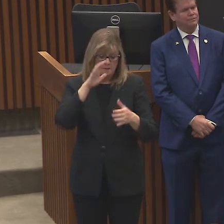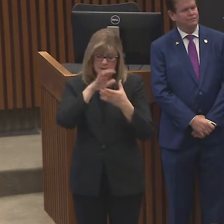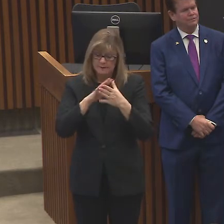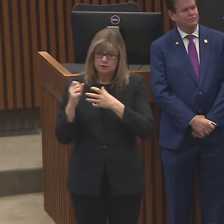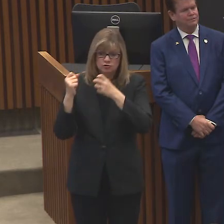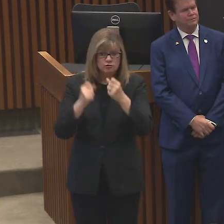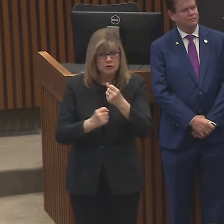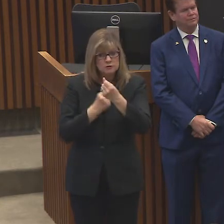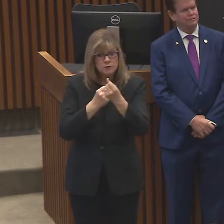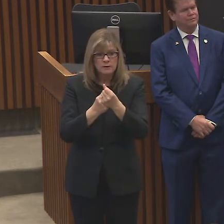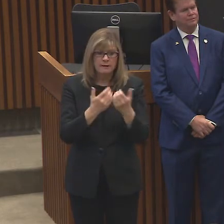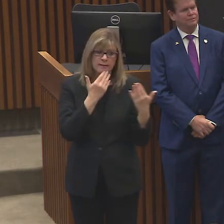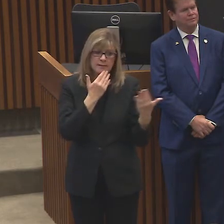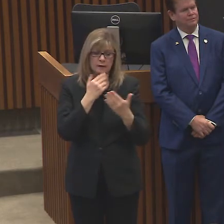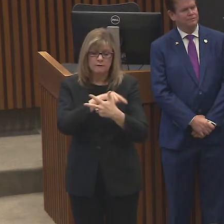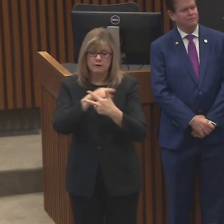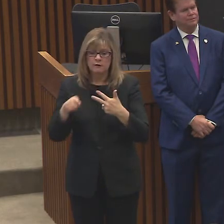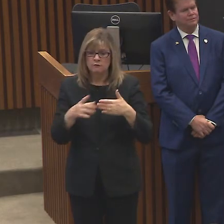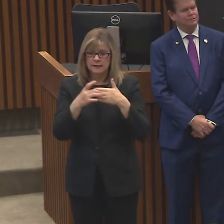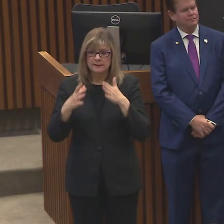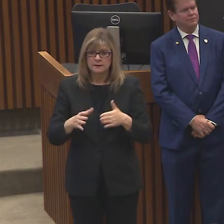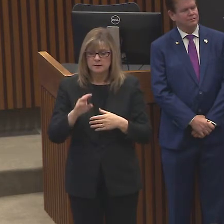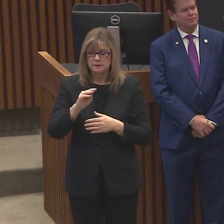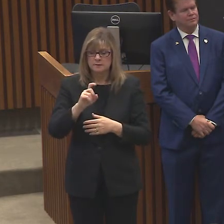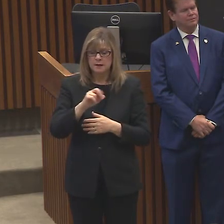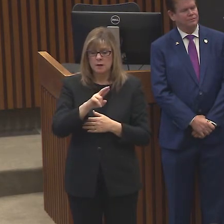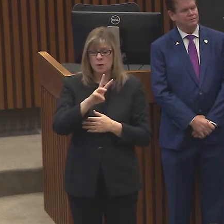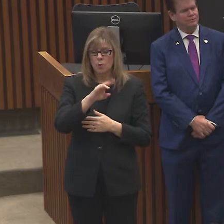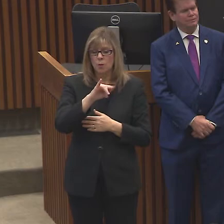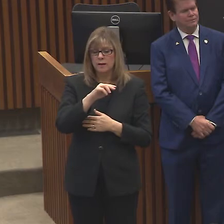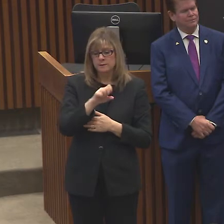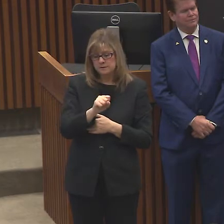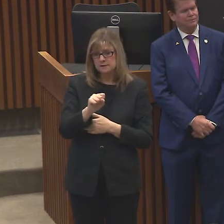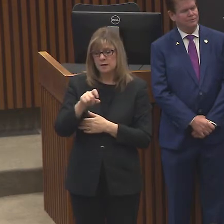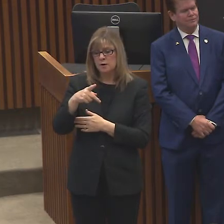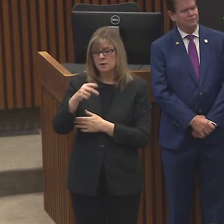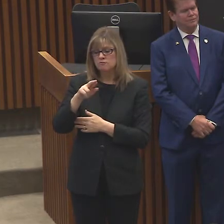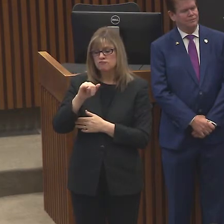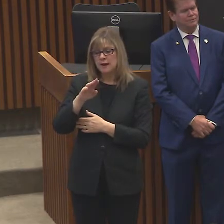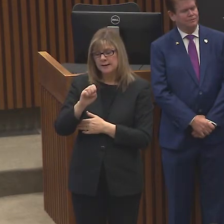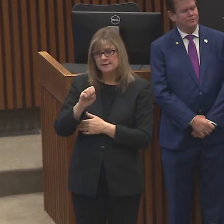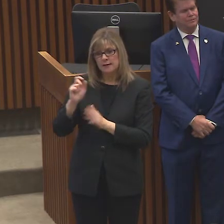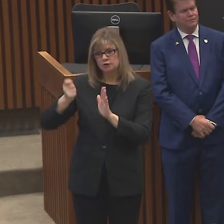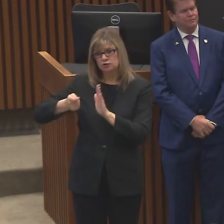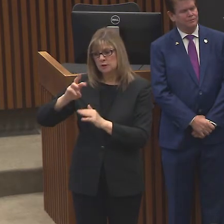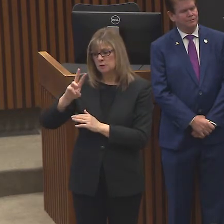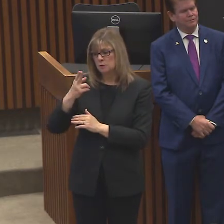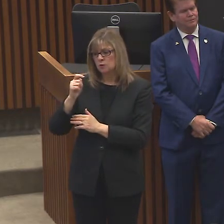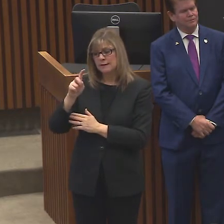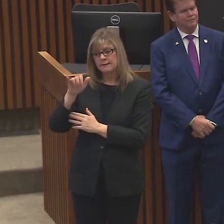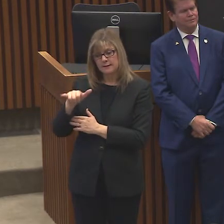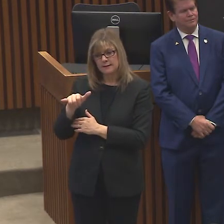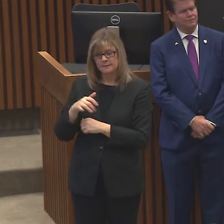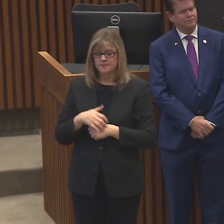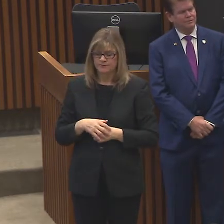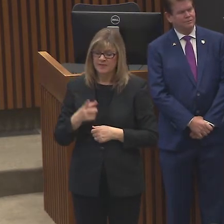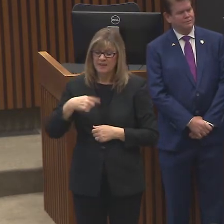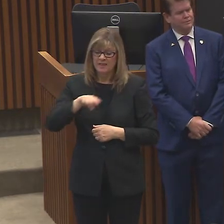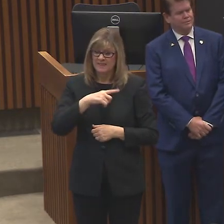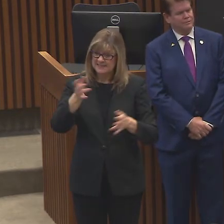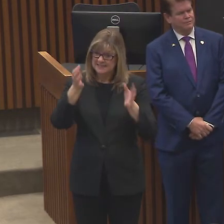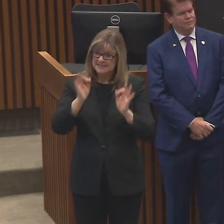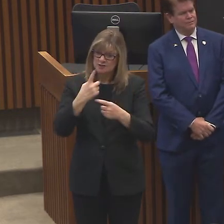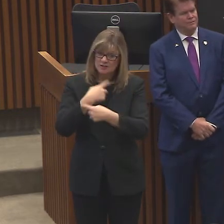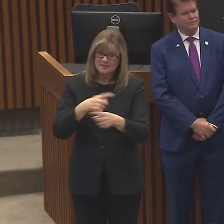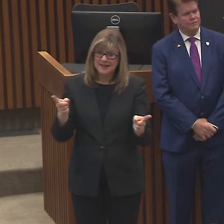the three leaders here behind me, Mayor Williams, Mayor Price, and Judge Whitley. These actions are difficult to take and but they're absolutely